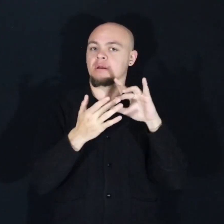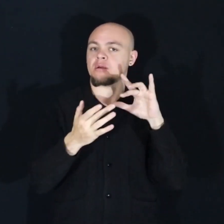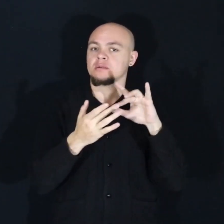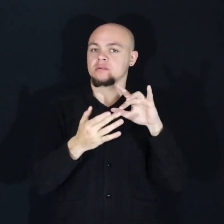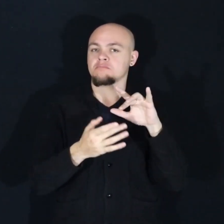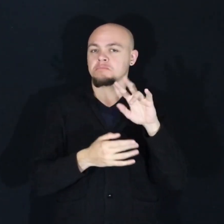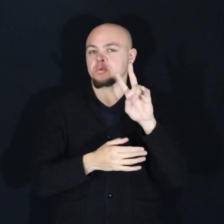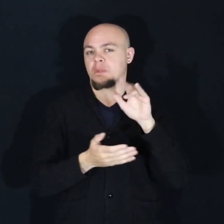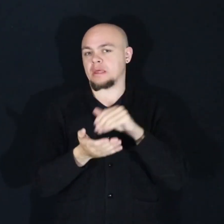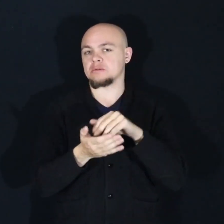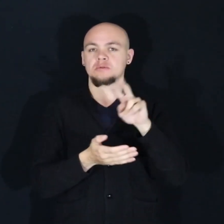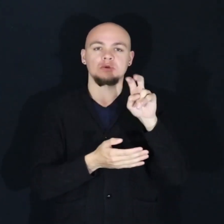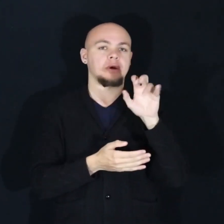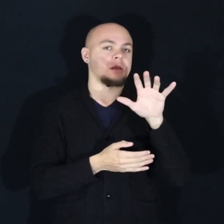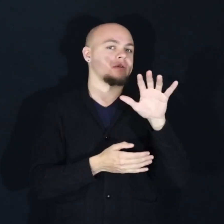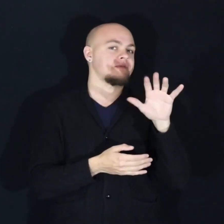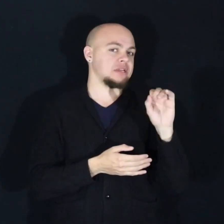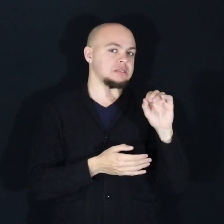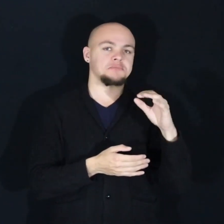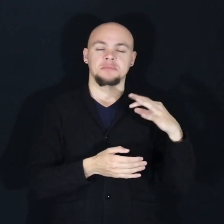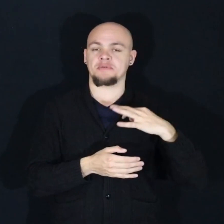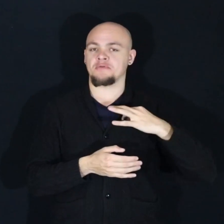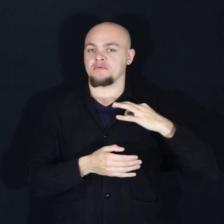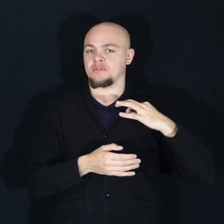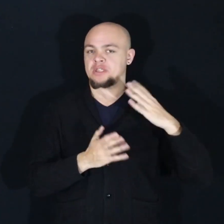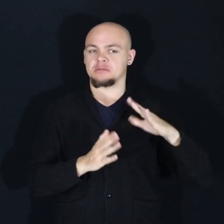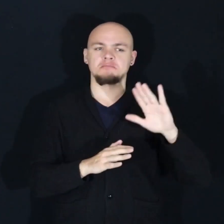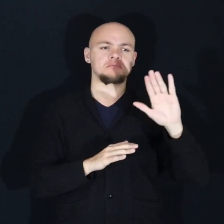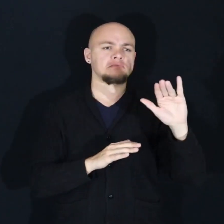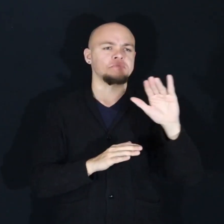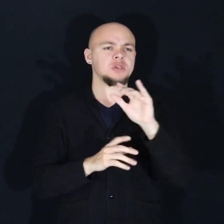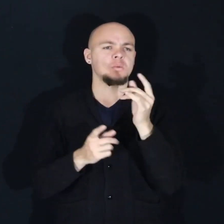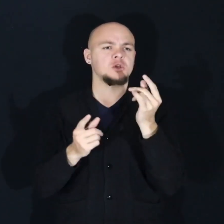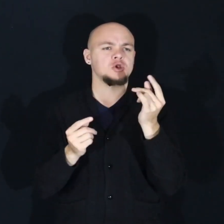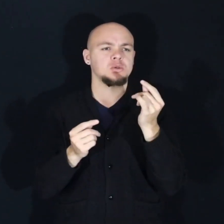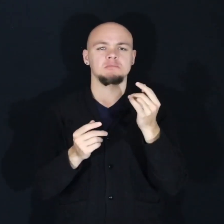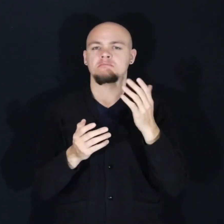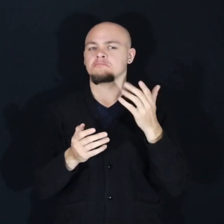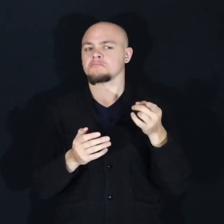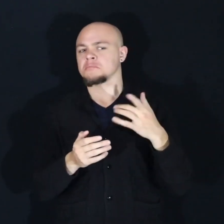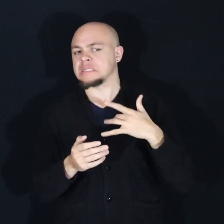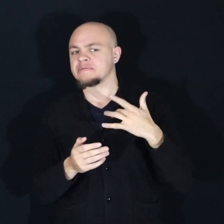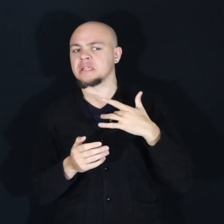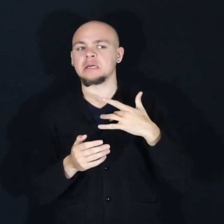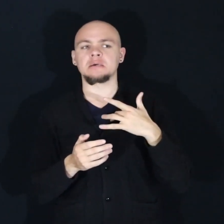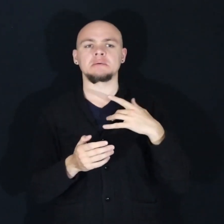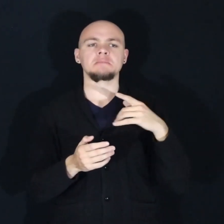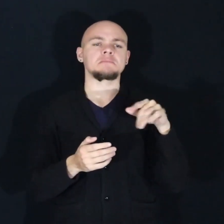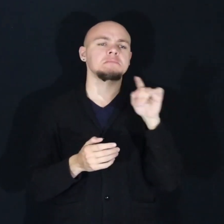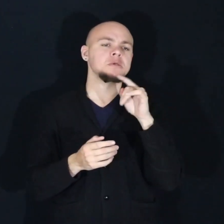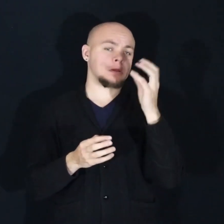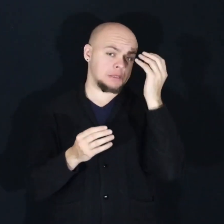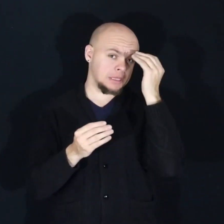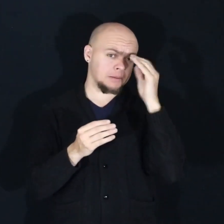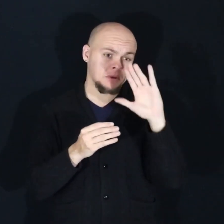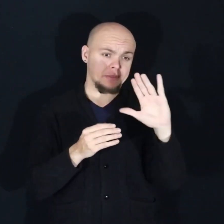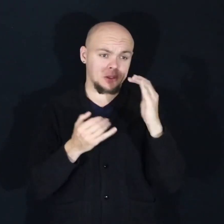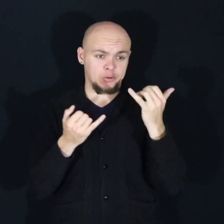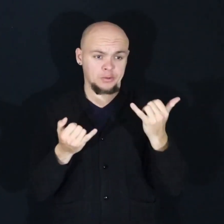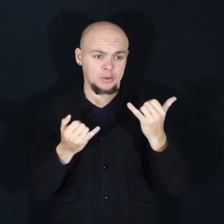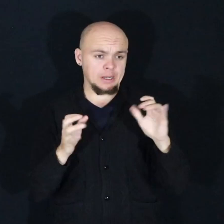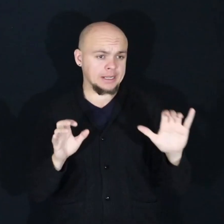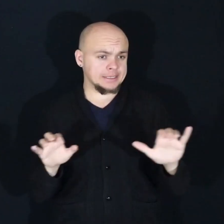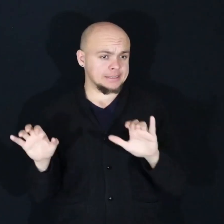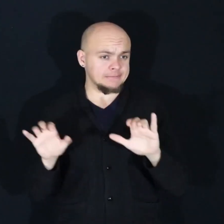volunteers at random times throughout their day asking what they were doing, how they were feeling, and whether or not they were thinking about their current activity.